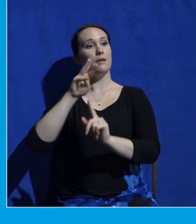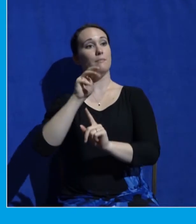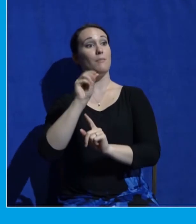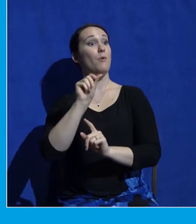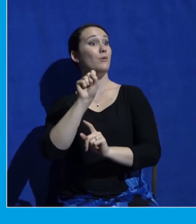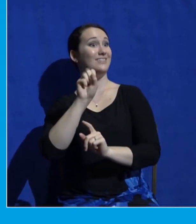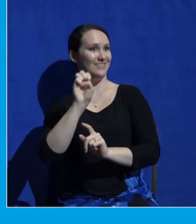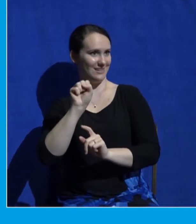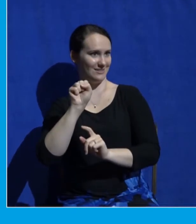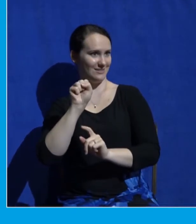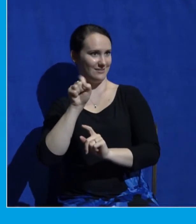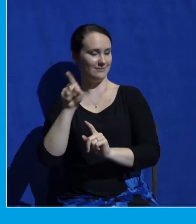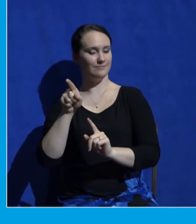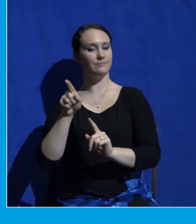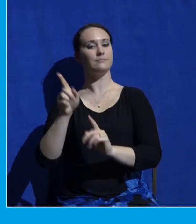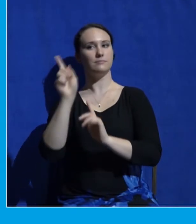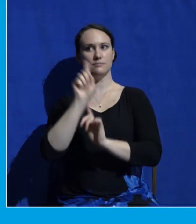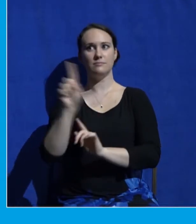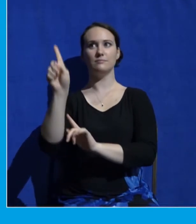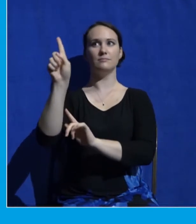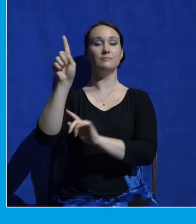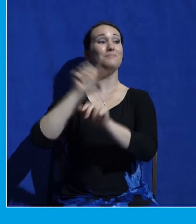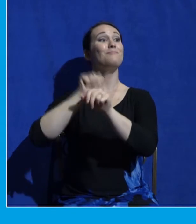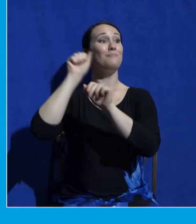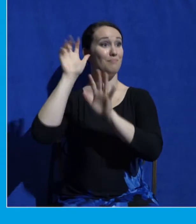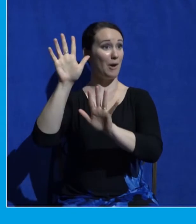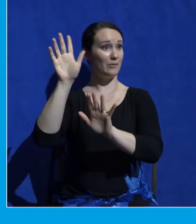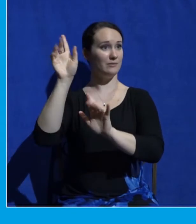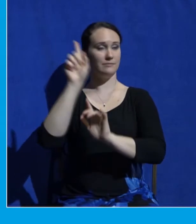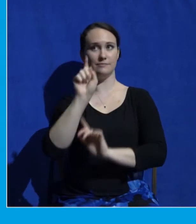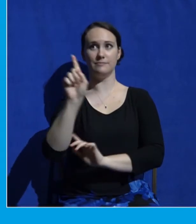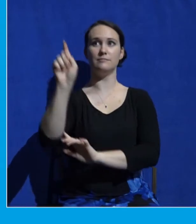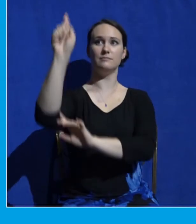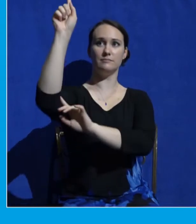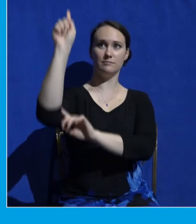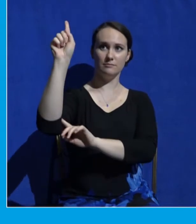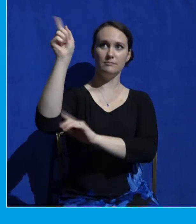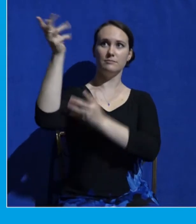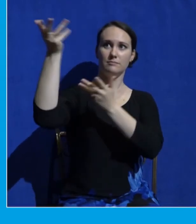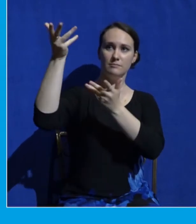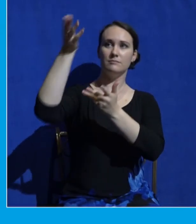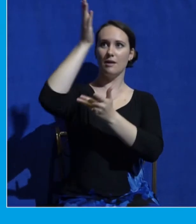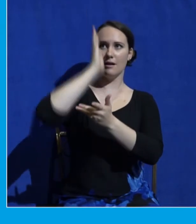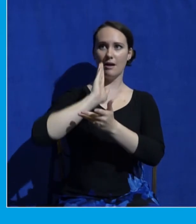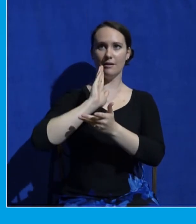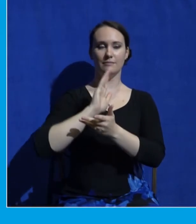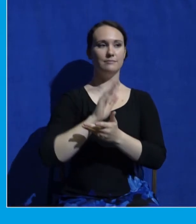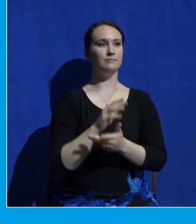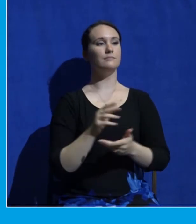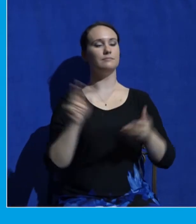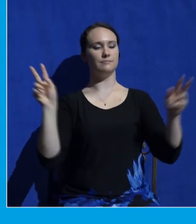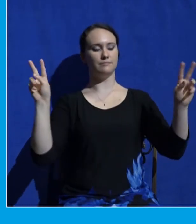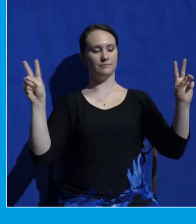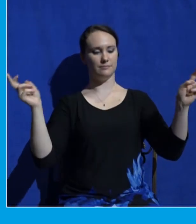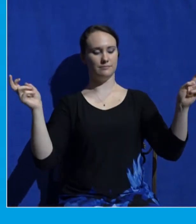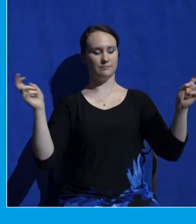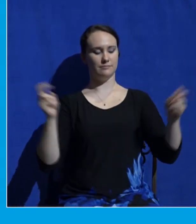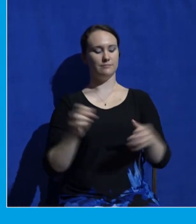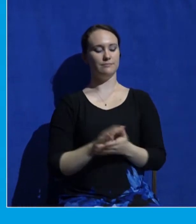9 with Jesus, in Exodus chapter 3, this is the story. Moses was keeping the flock of his